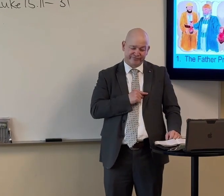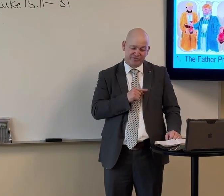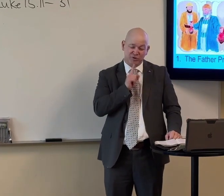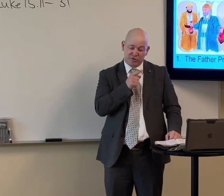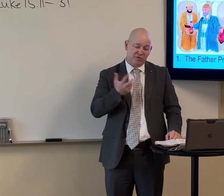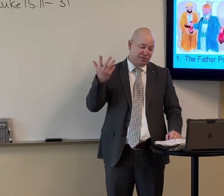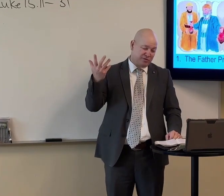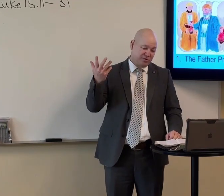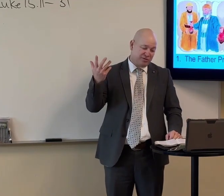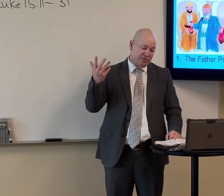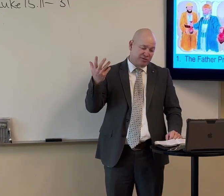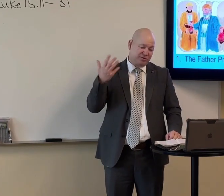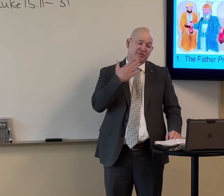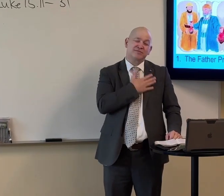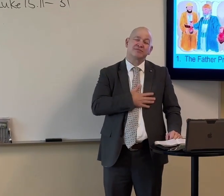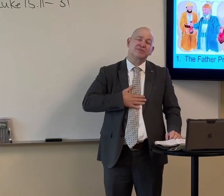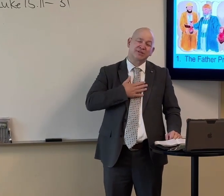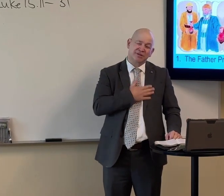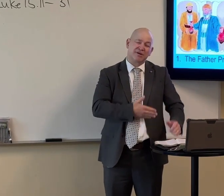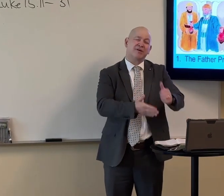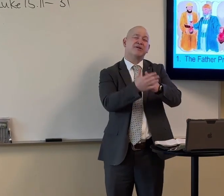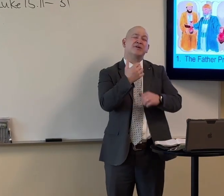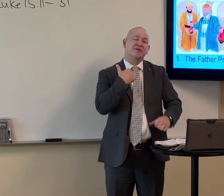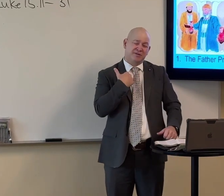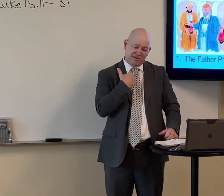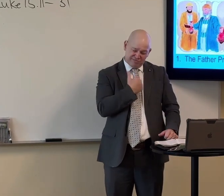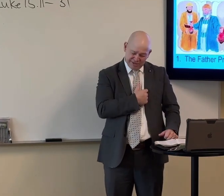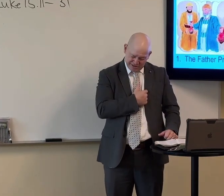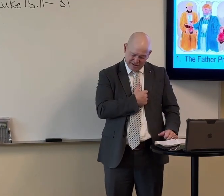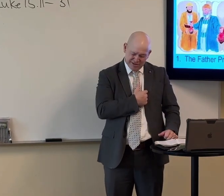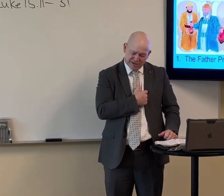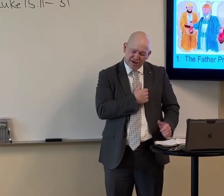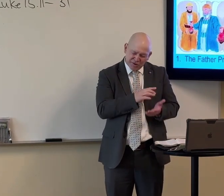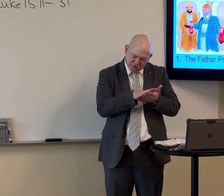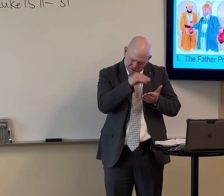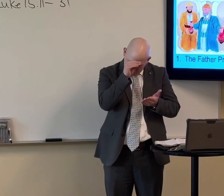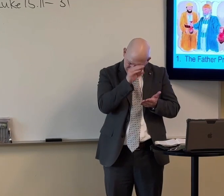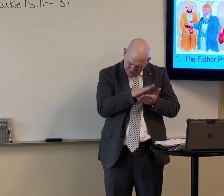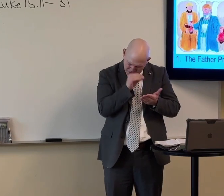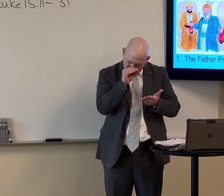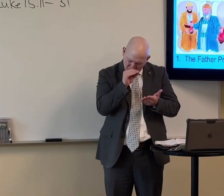Many times we are guilty of these same things. Please help us to learn,